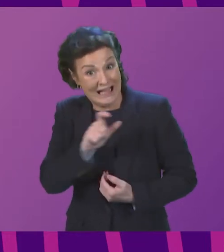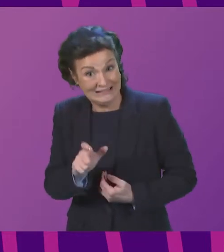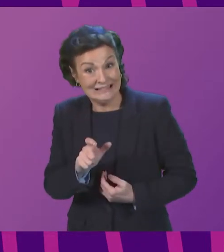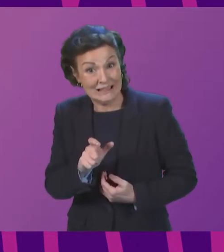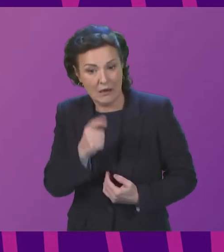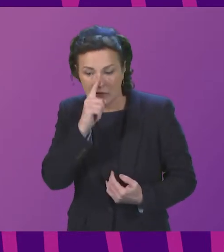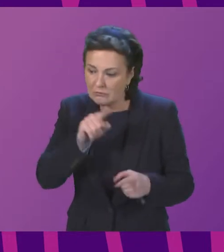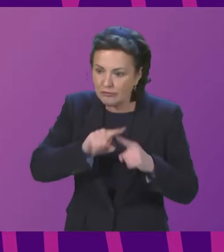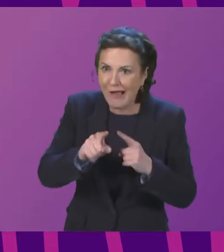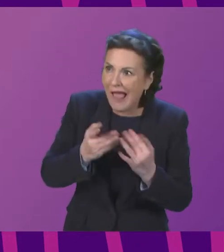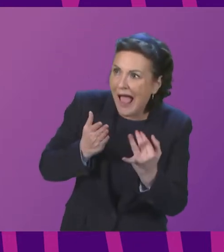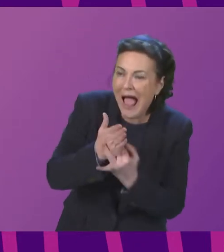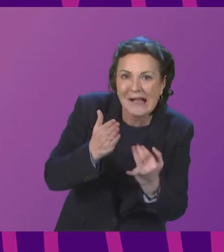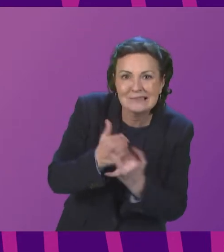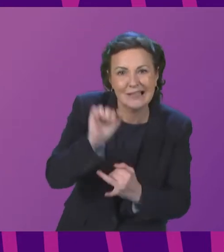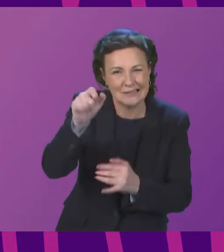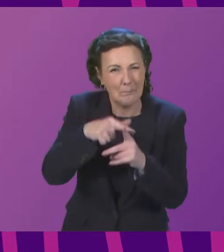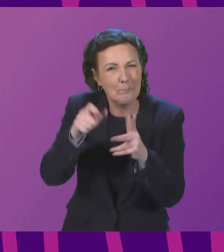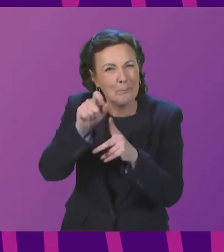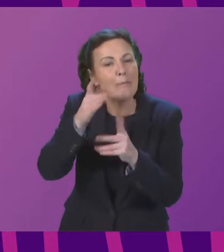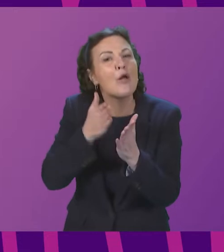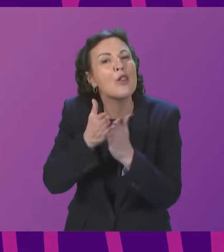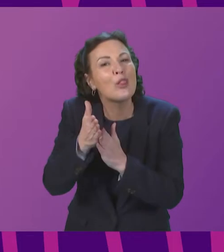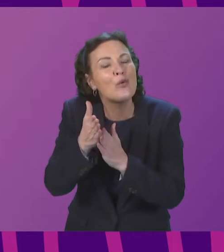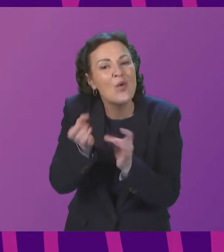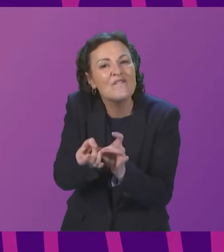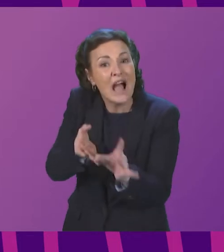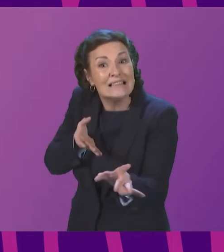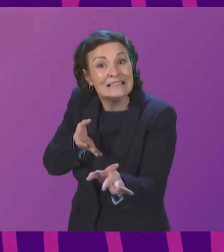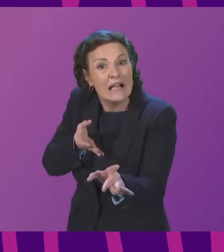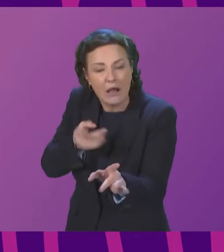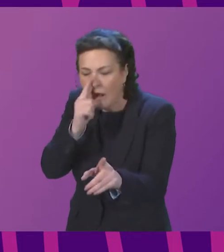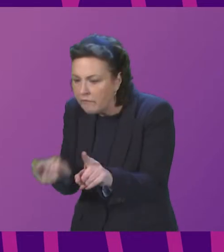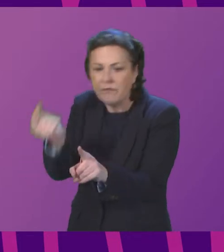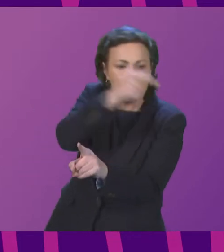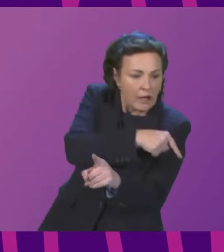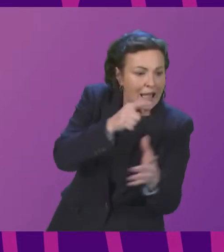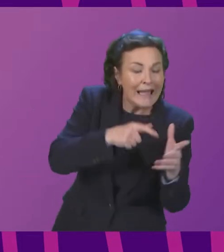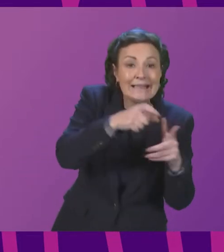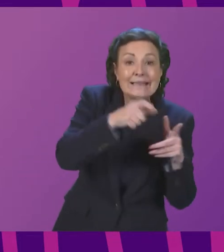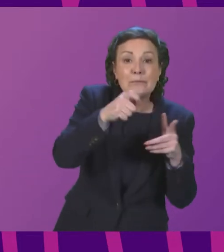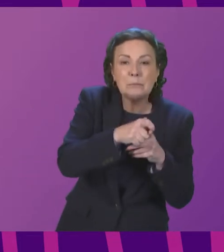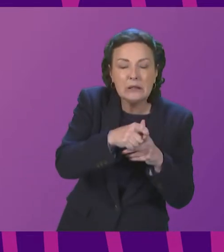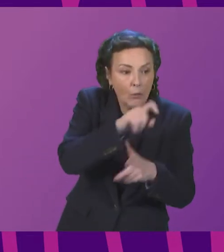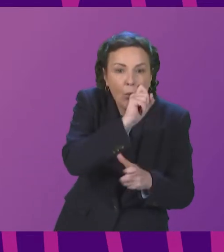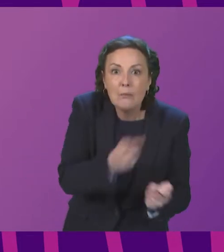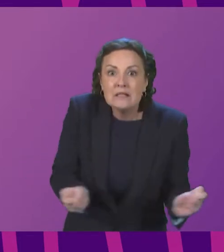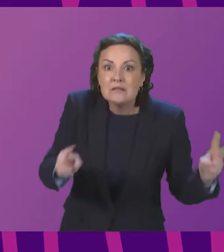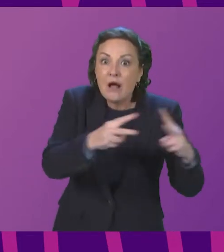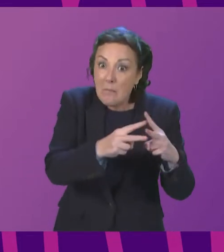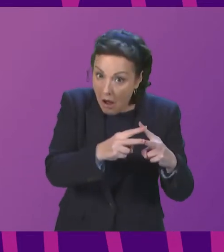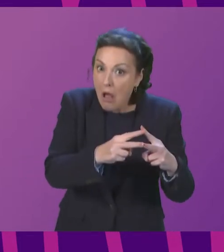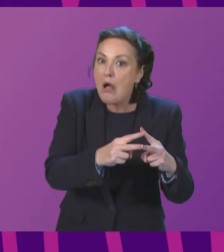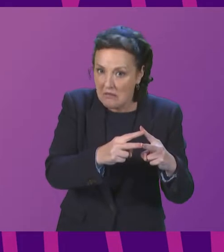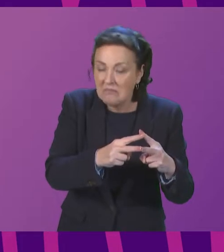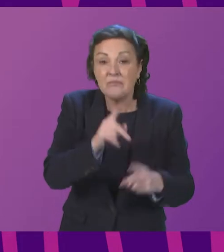payment using the fast track process will more than double compared to the DWP fast tracking. It is